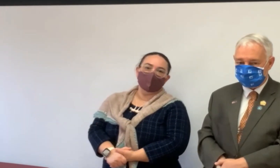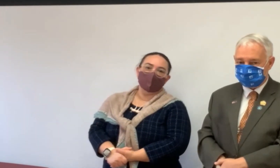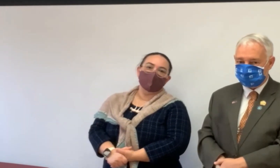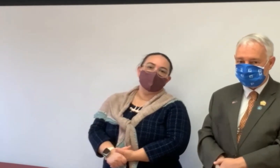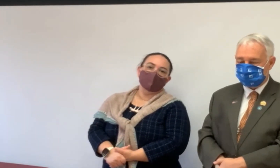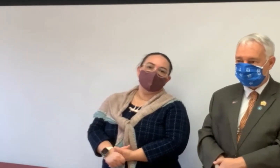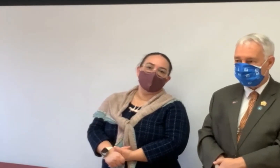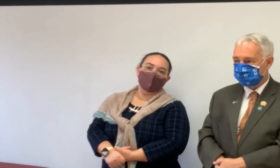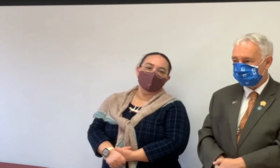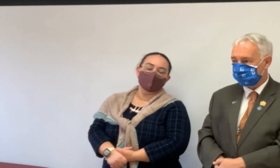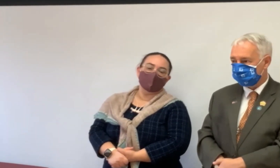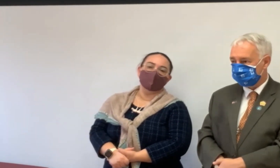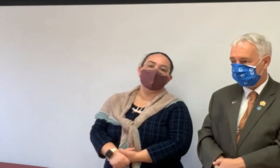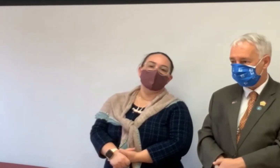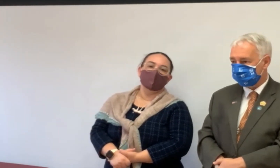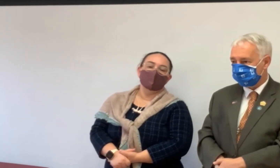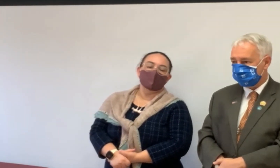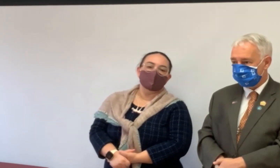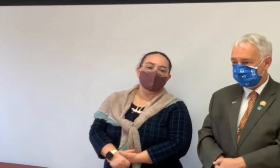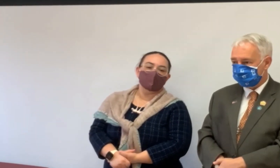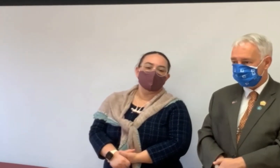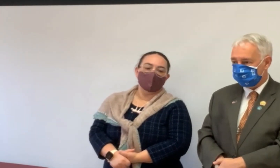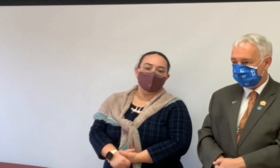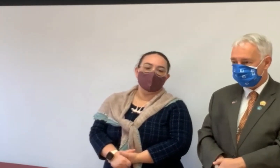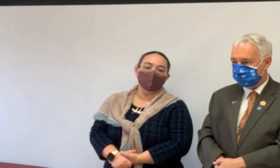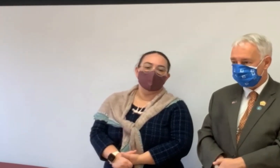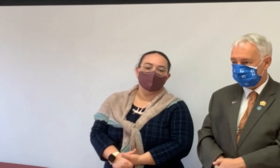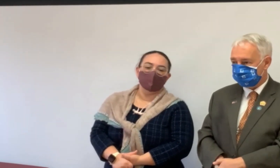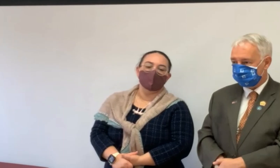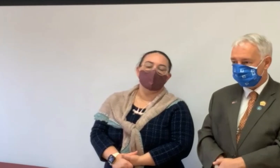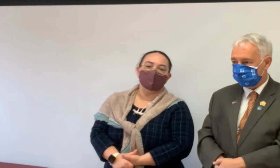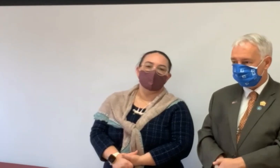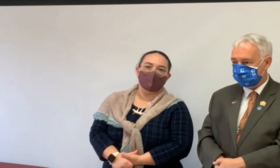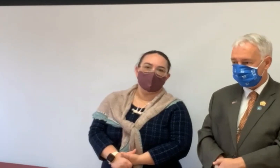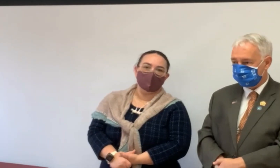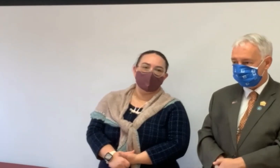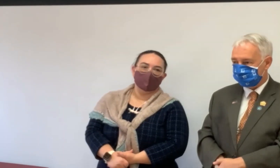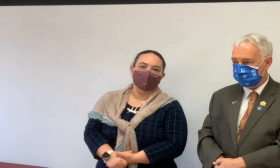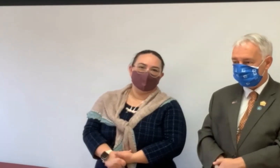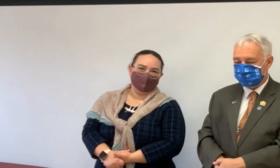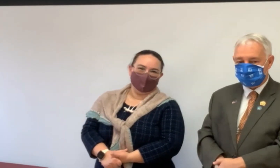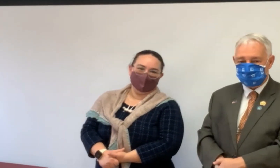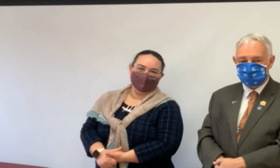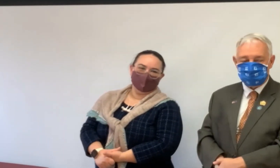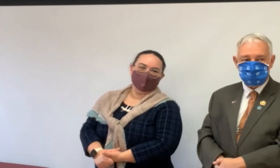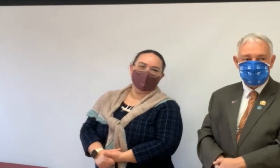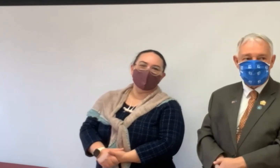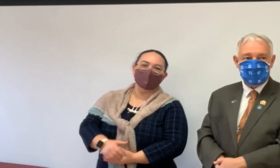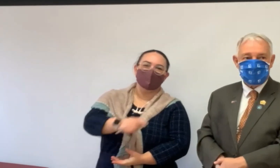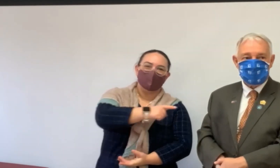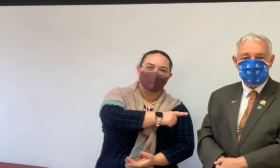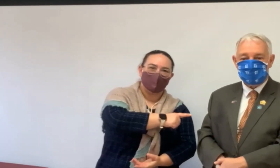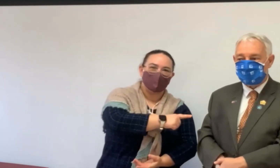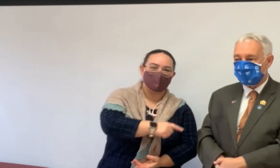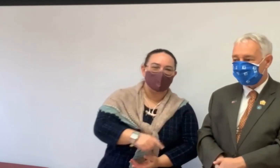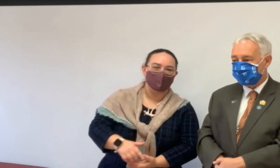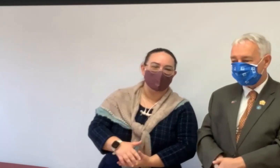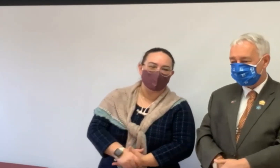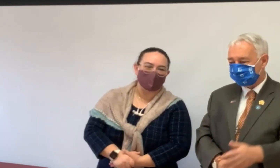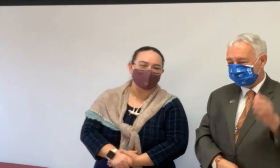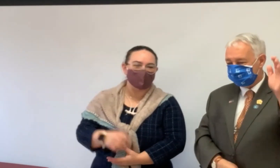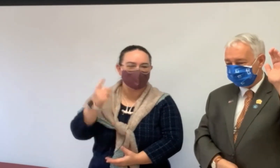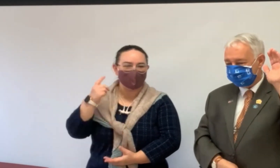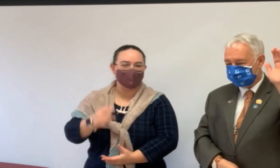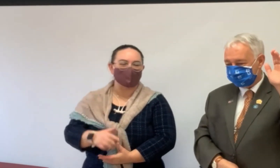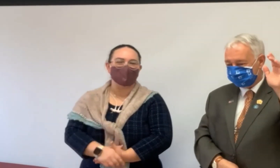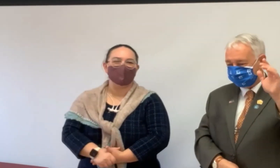-453-6146. And this is Dominic Cardone, my